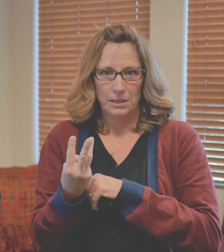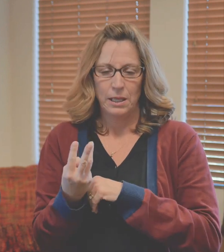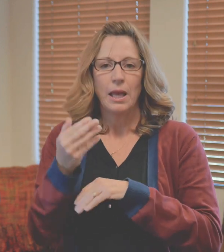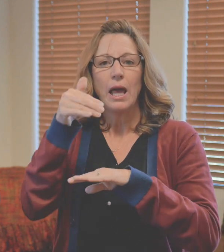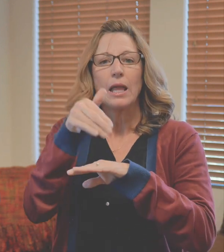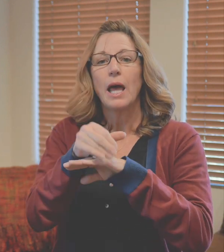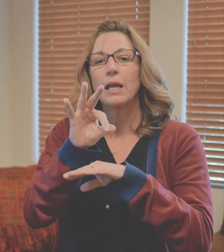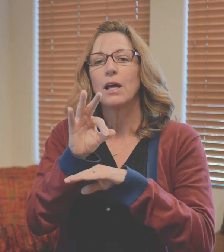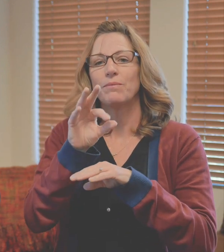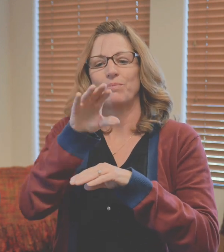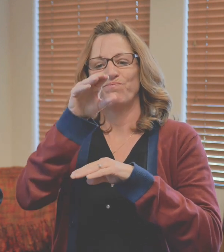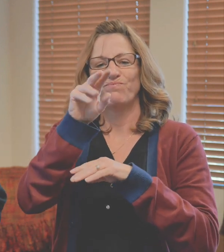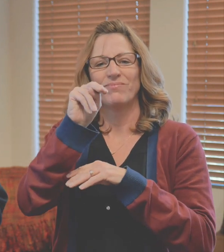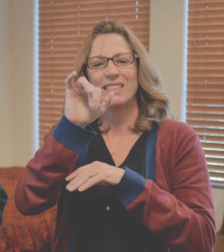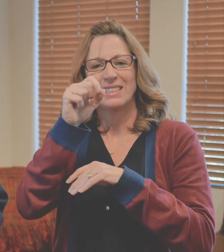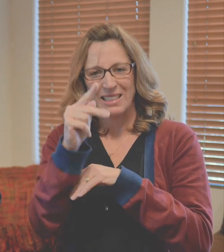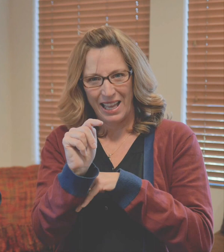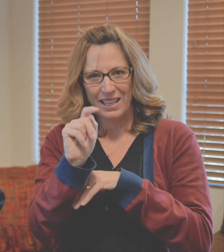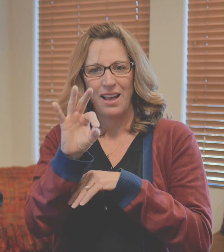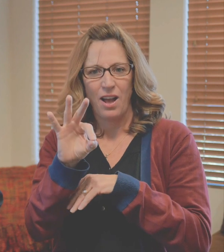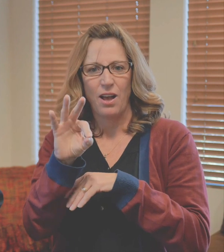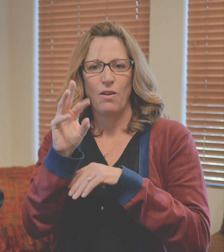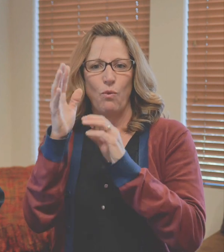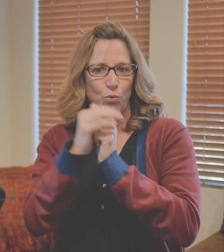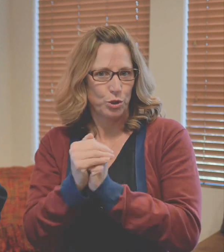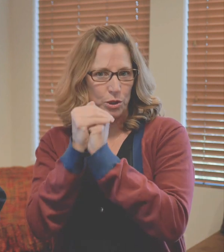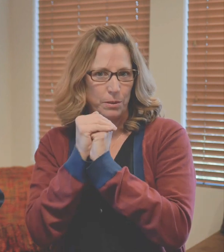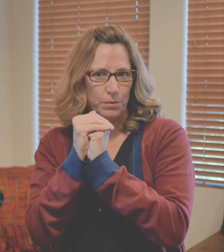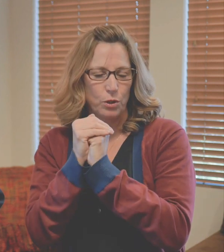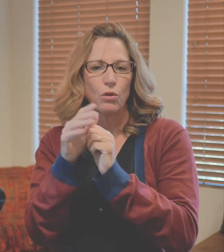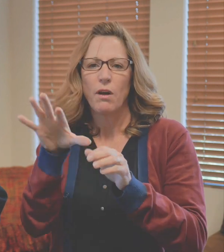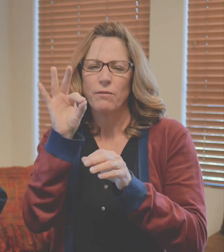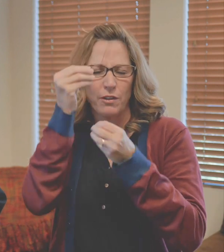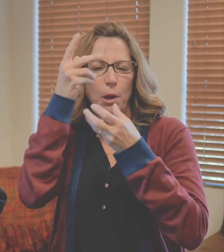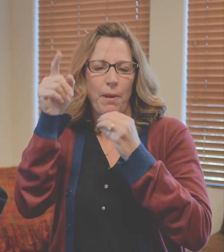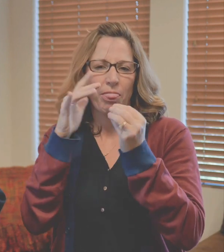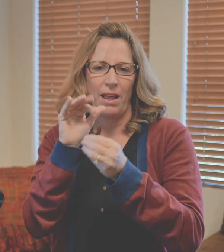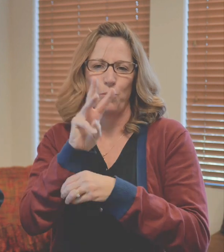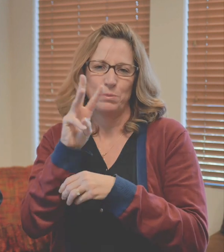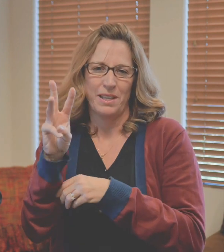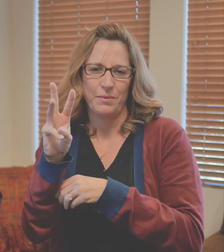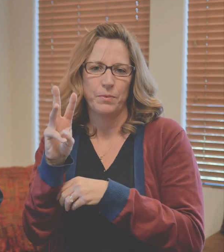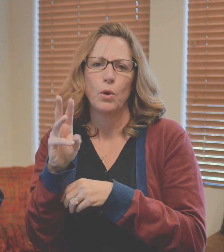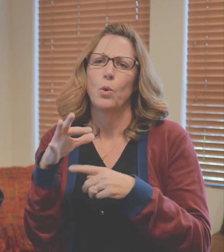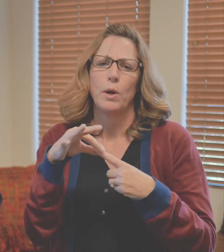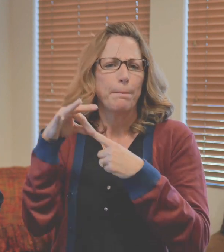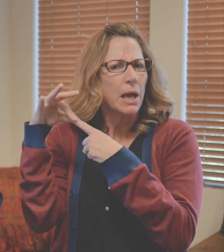You can get the details on our Shoreline website right here where you are. Any special service, we have a special big service happening, we always interpret